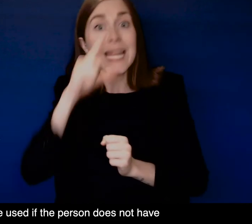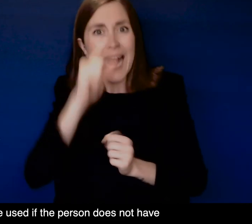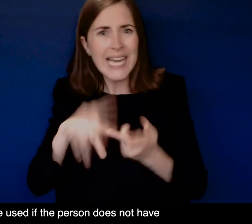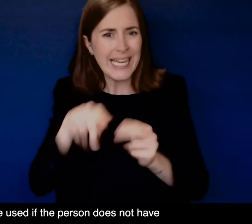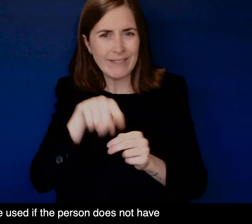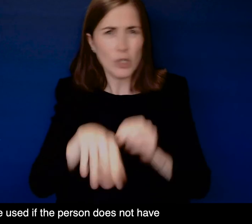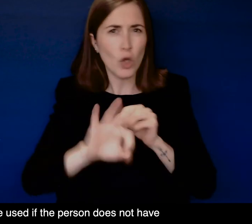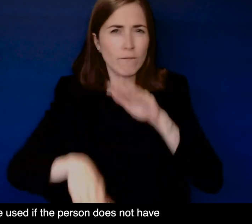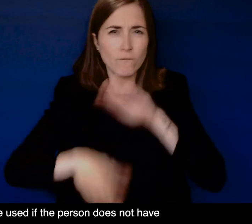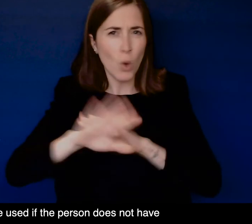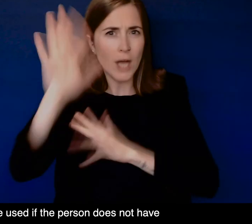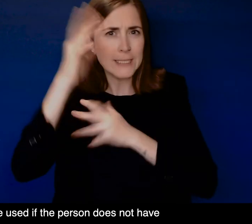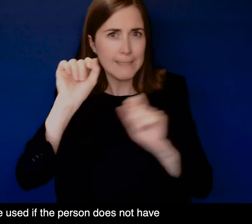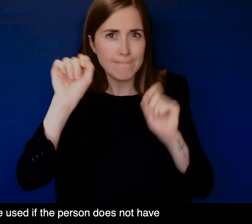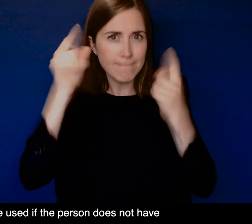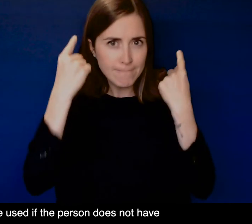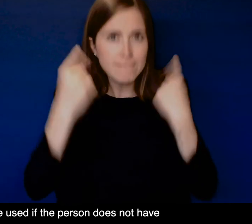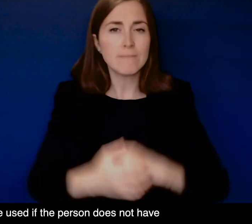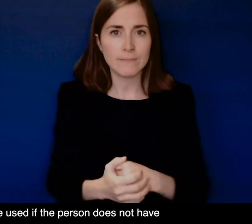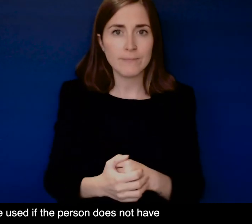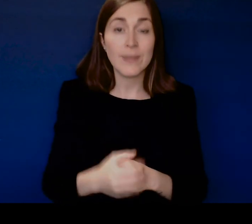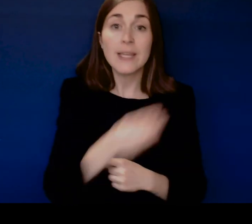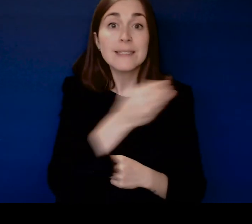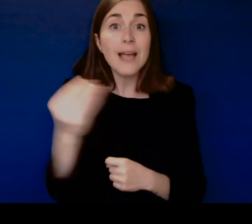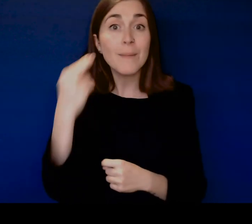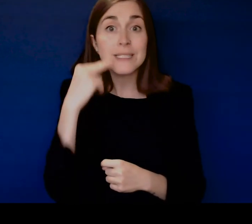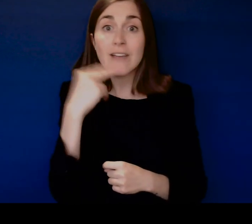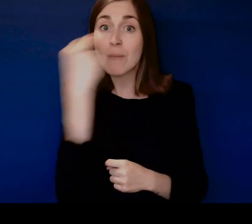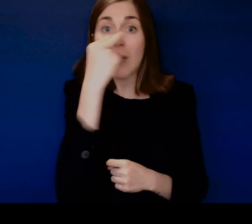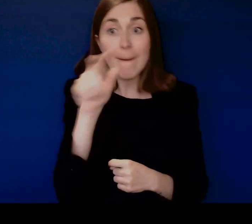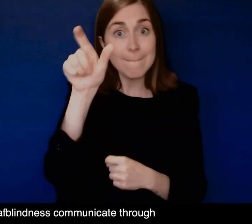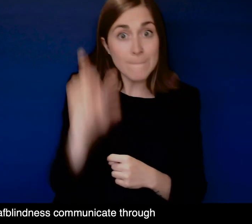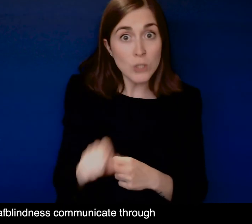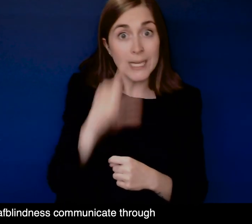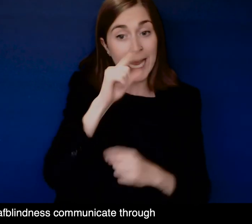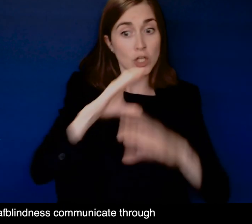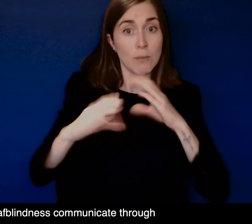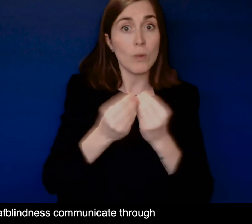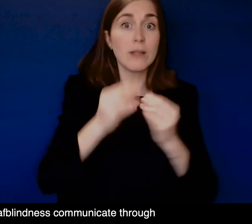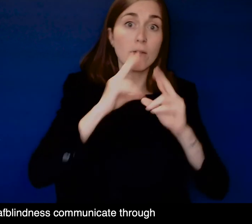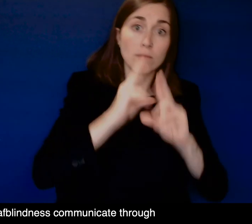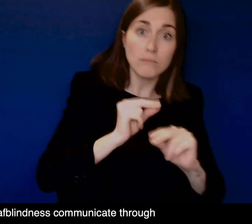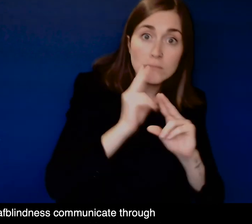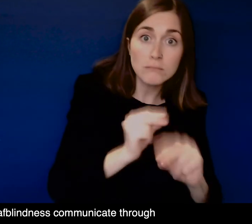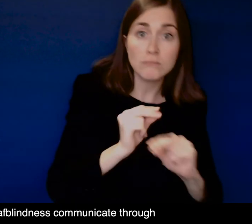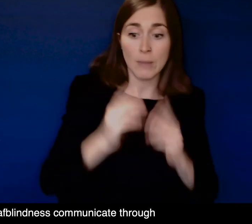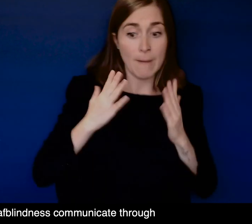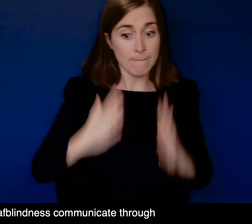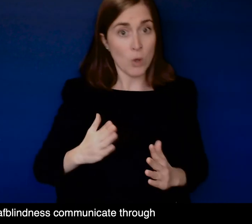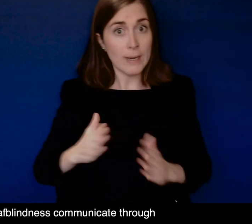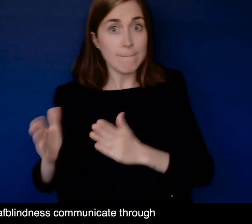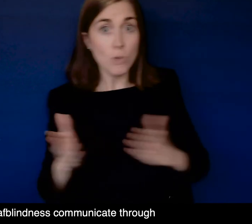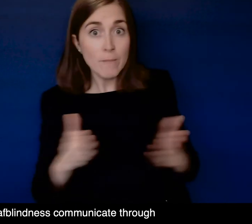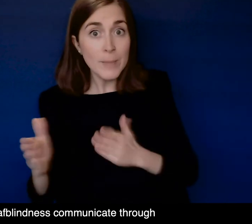person does not have the language skills to understand longer messages Some people with deafblindness communicate through